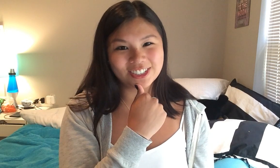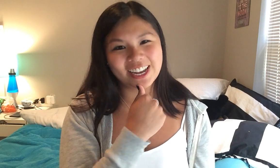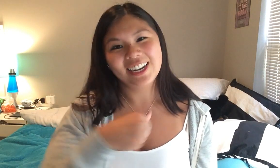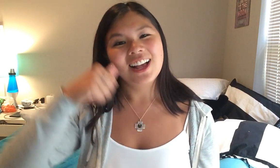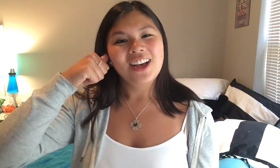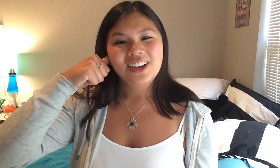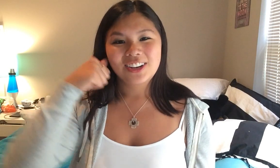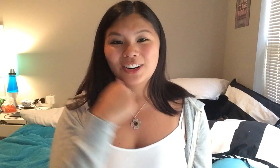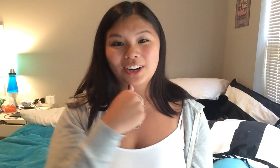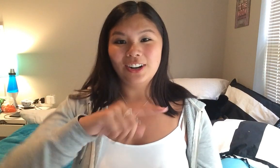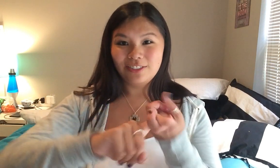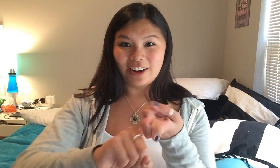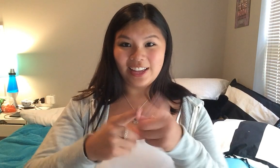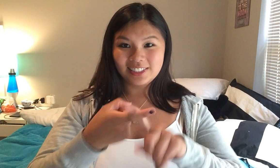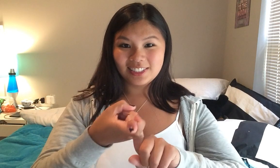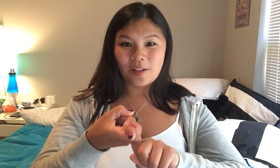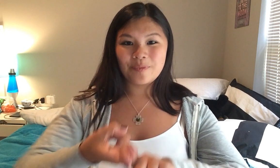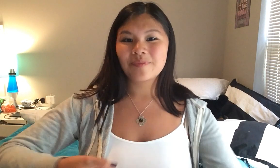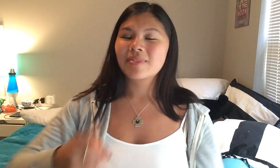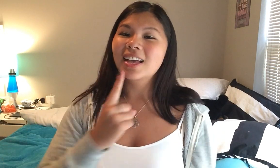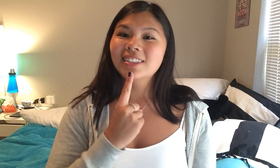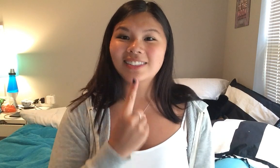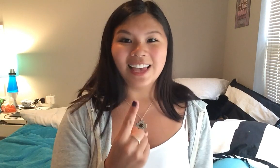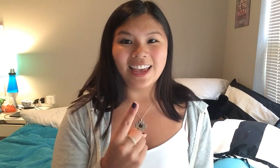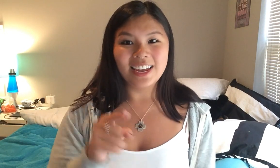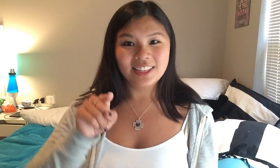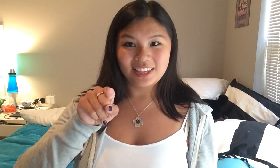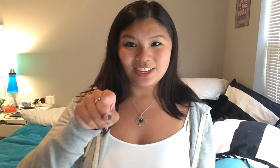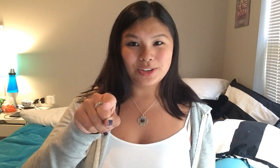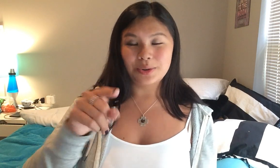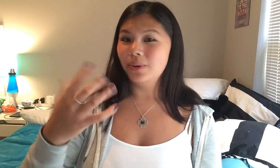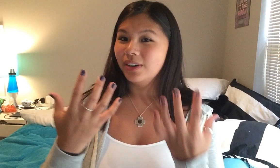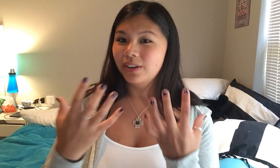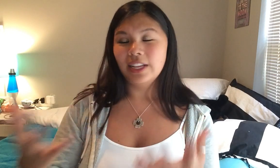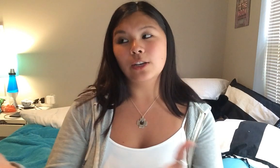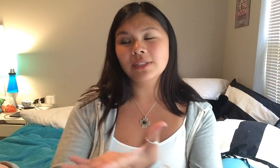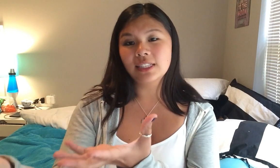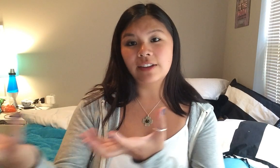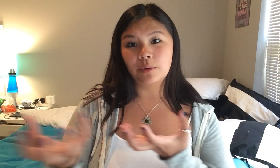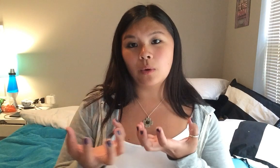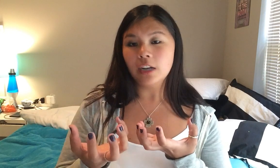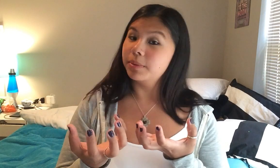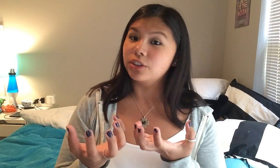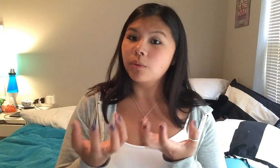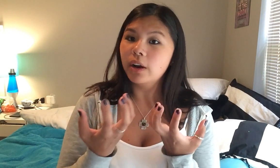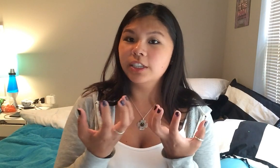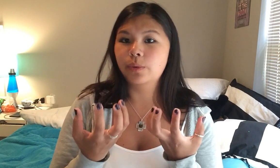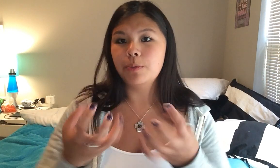your chin girl friends say that you it's almost like the sign for want but don't want is where you